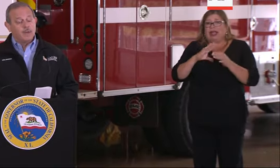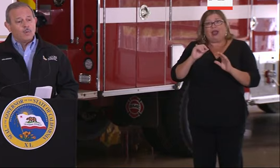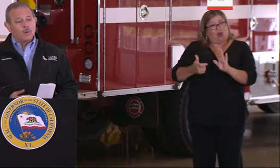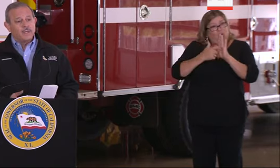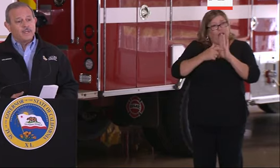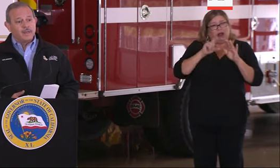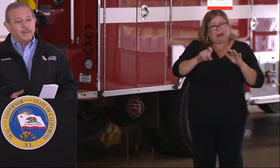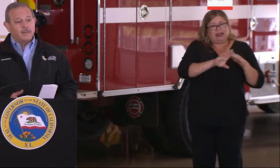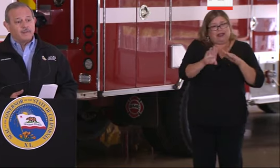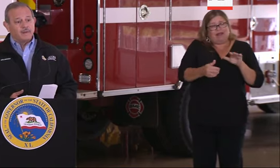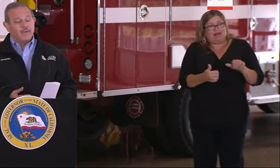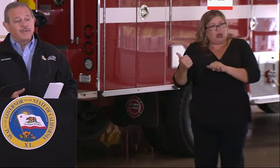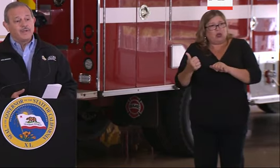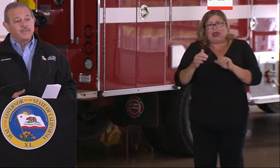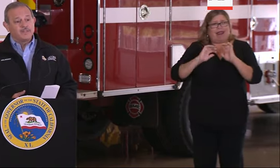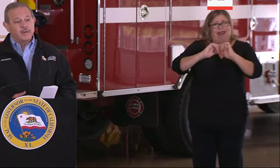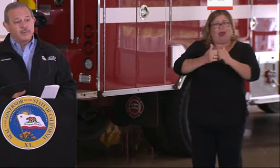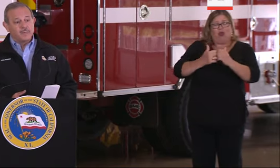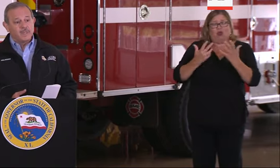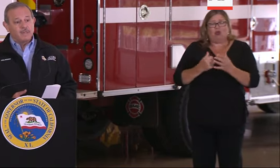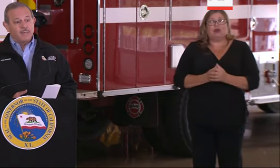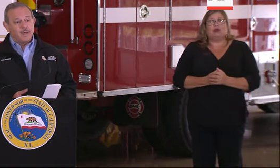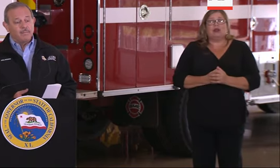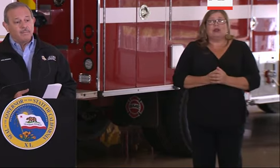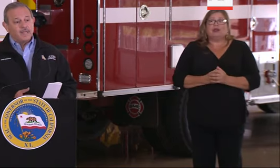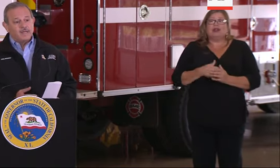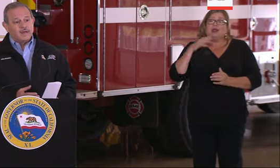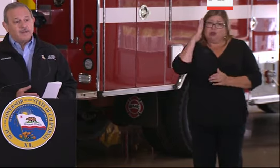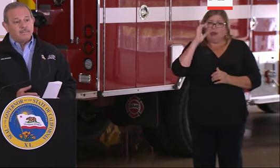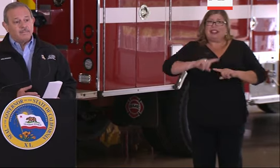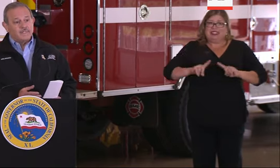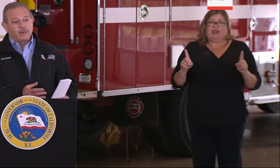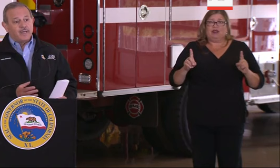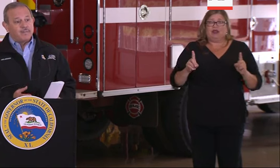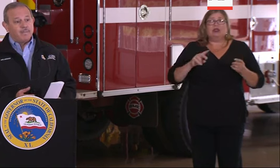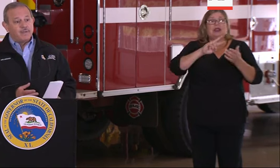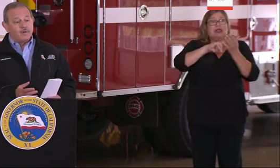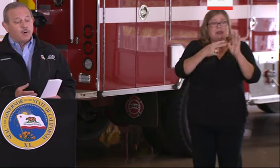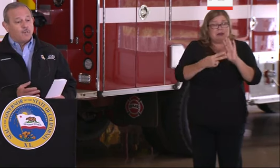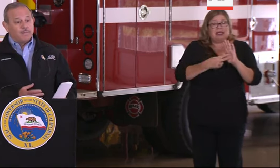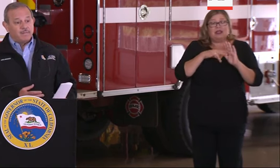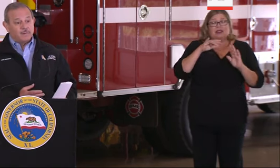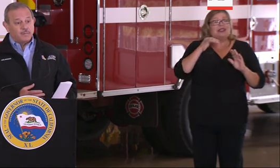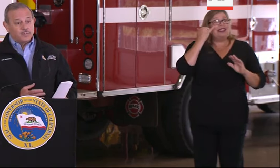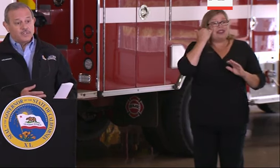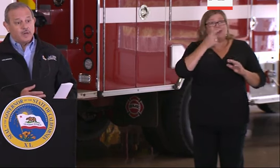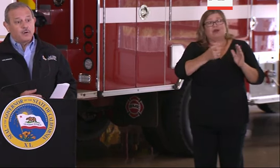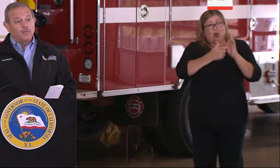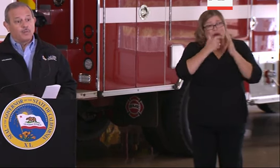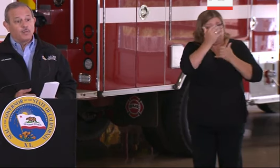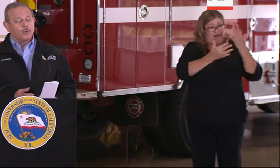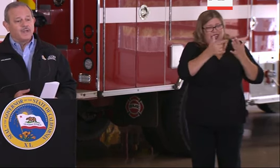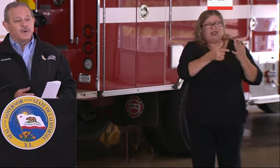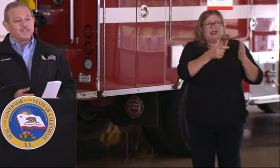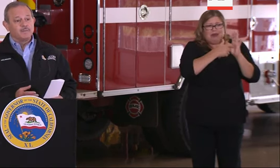We're looking at evacuation centers being segregated, maybe COVID versus non